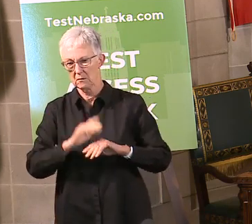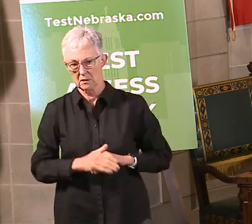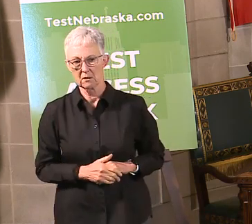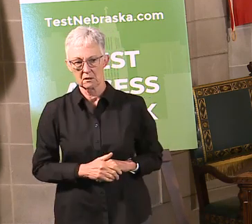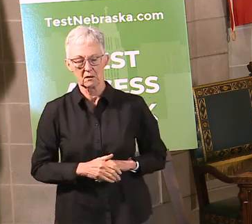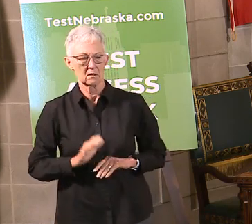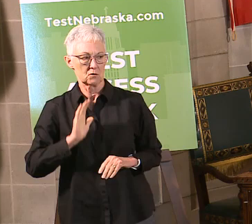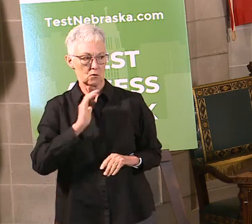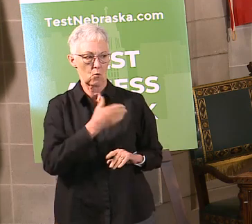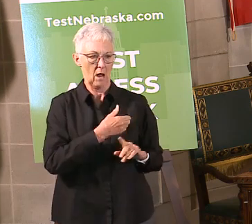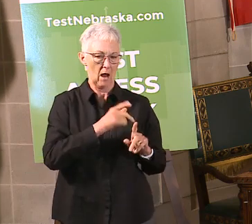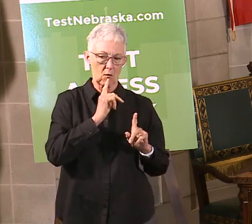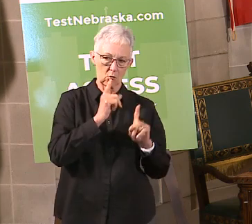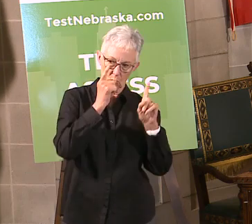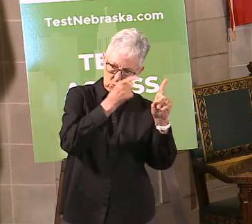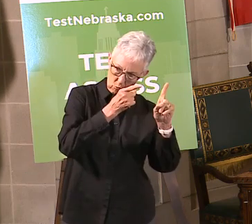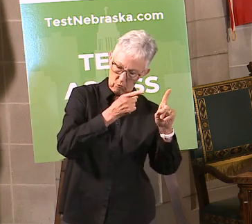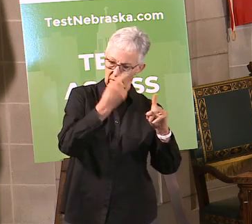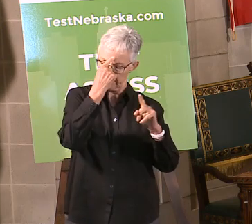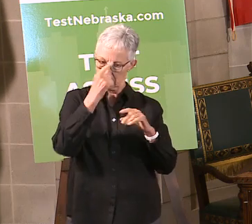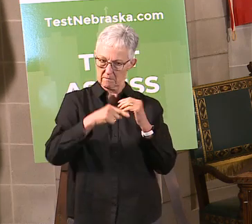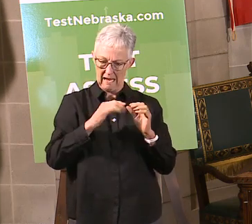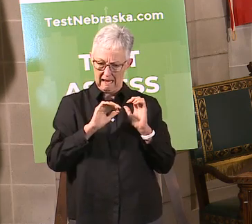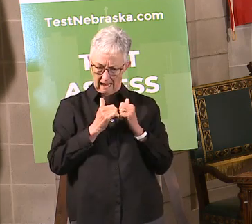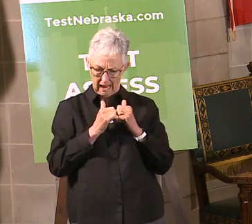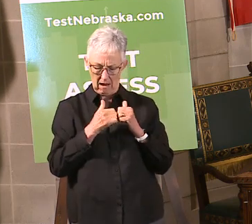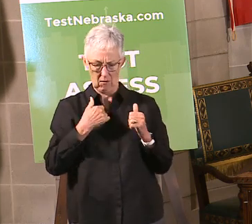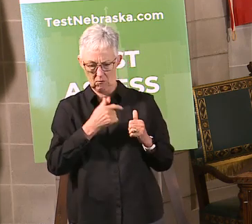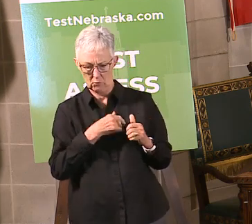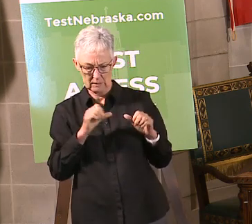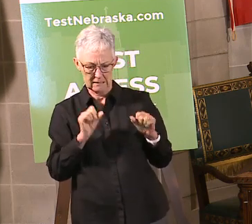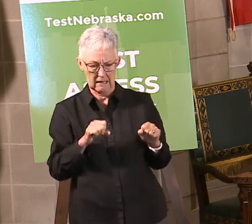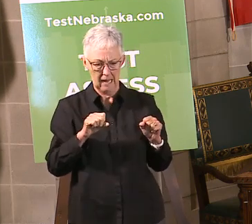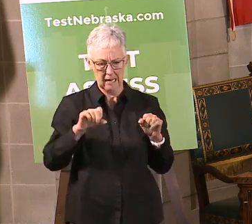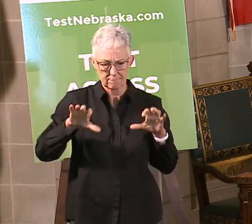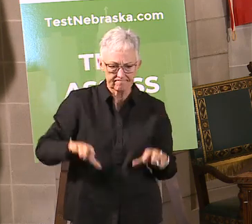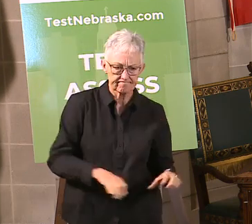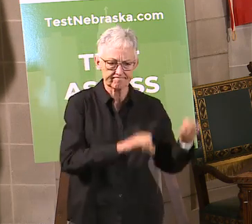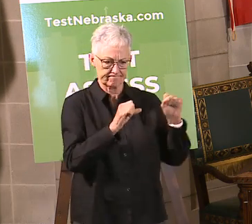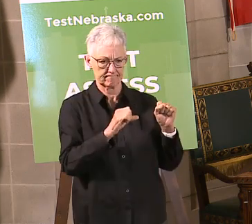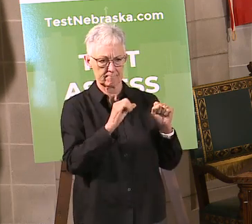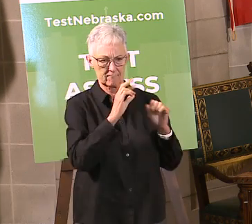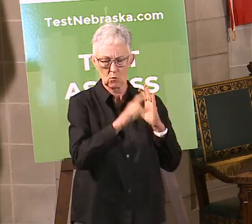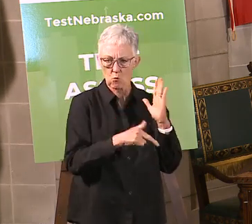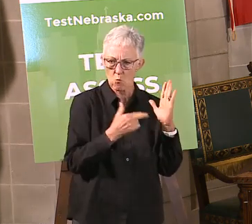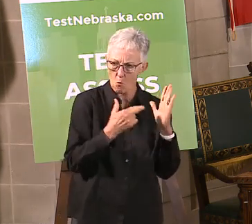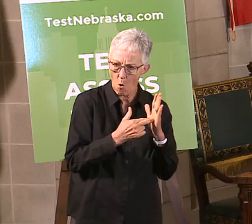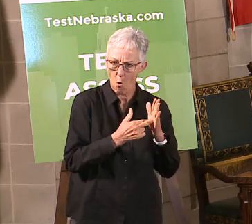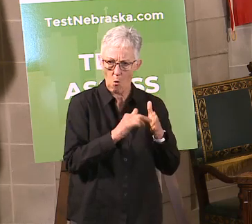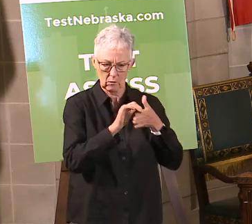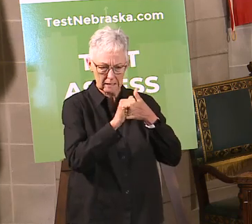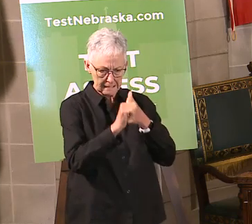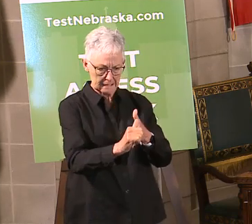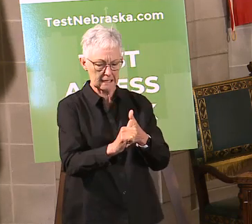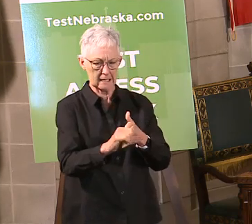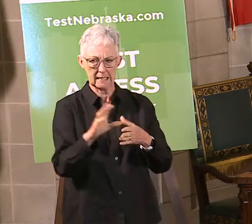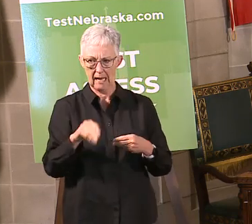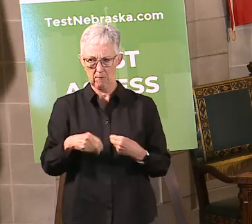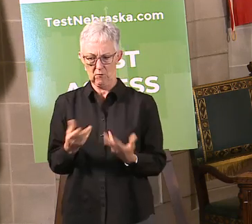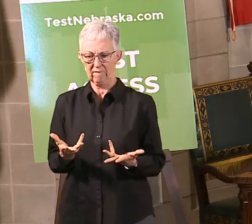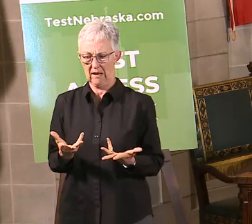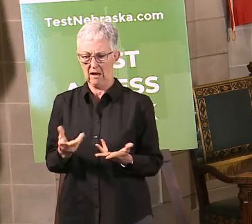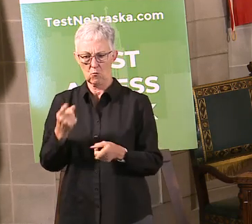that we really think about how we have to do that thoughtful leadership and planning and pull elements of that together, how we can think about the